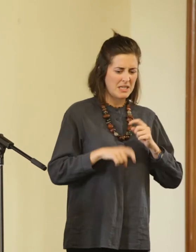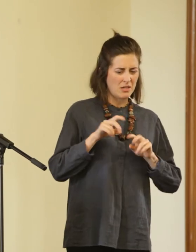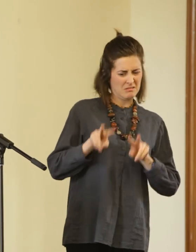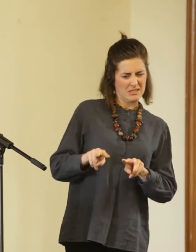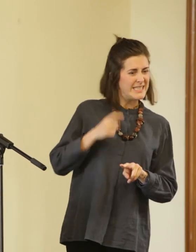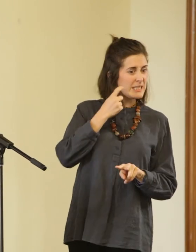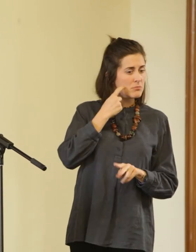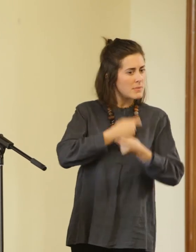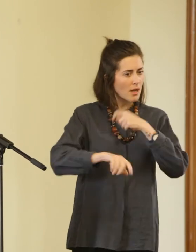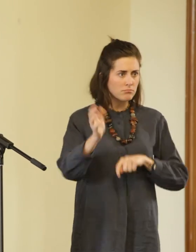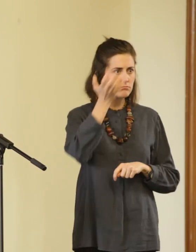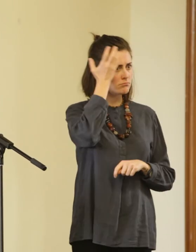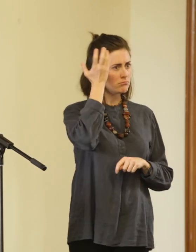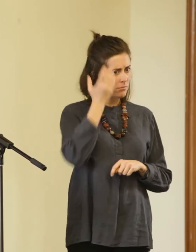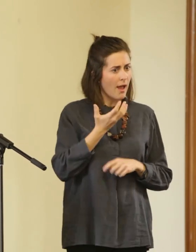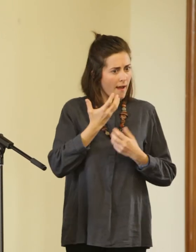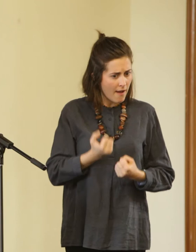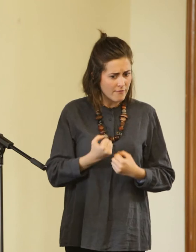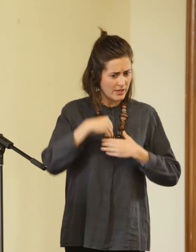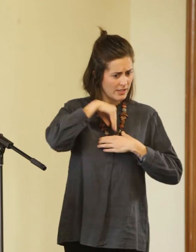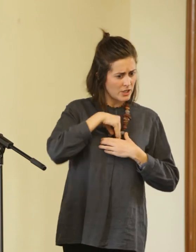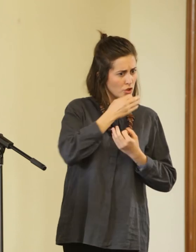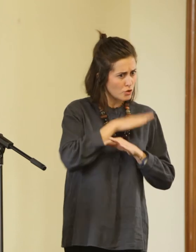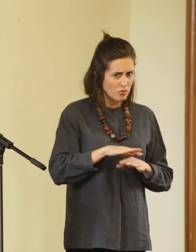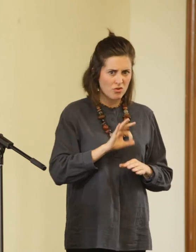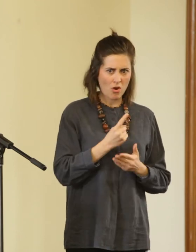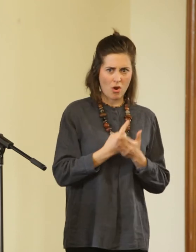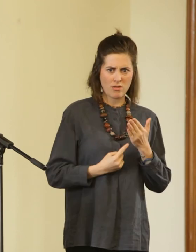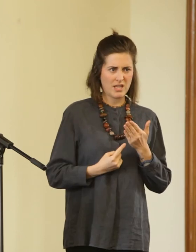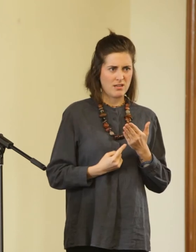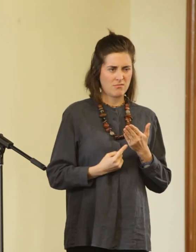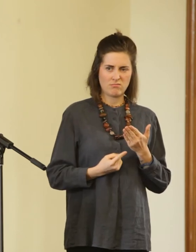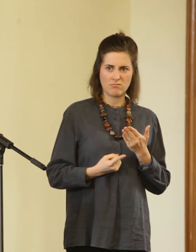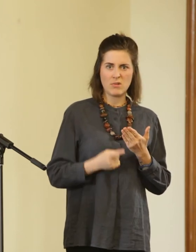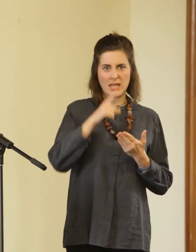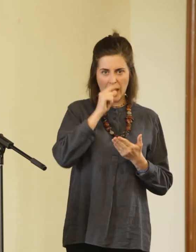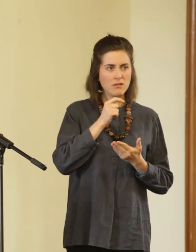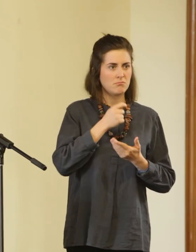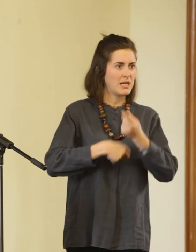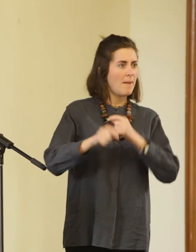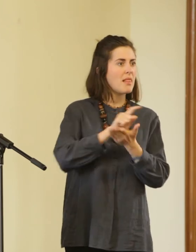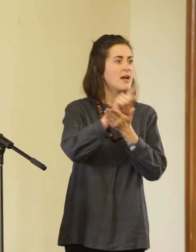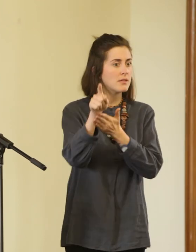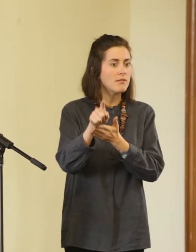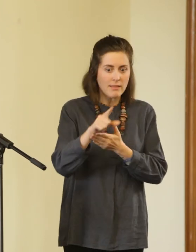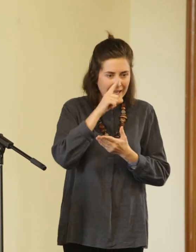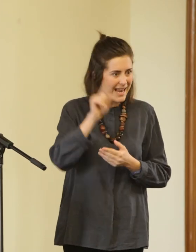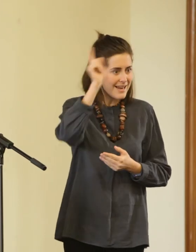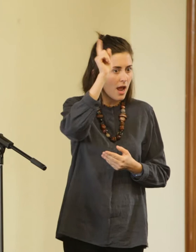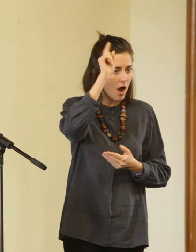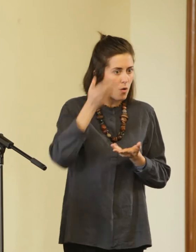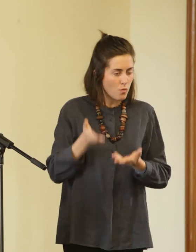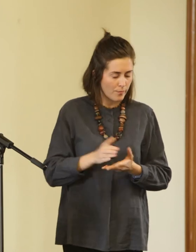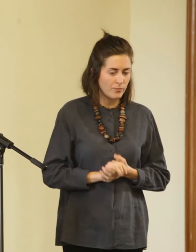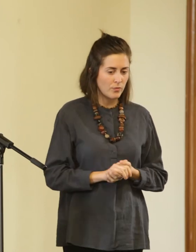acknowledgement in international law that children are not merely becomeings, but beings. The UN